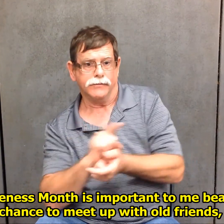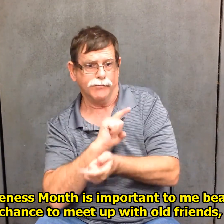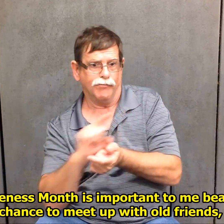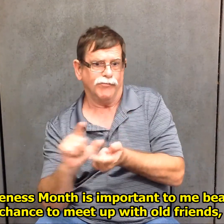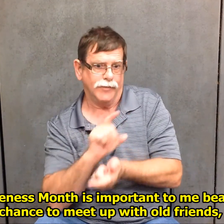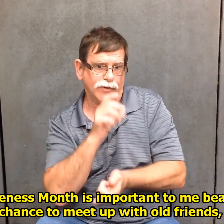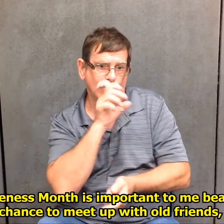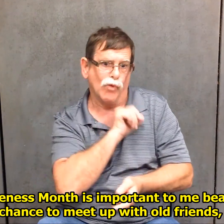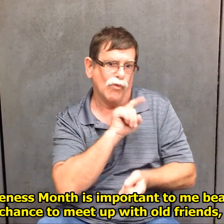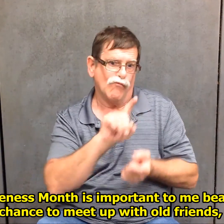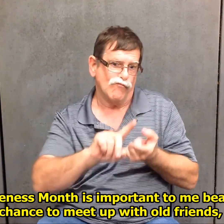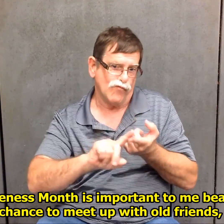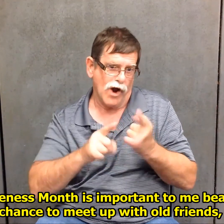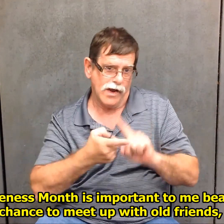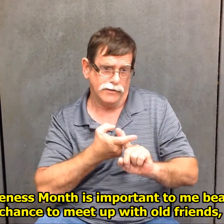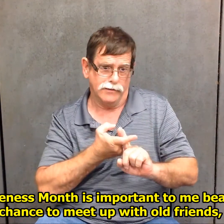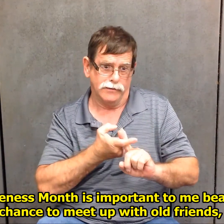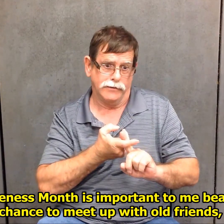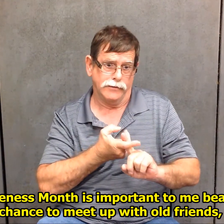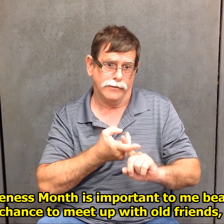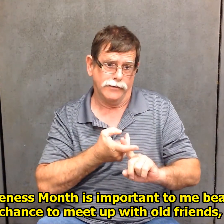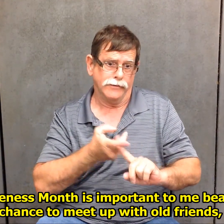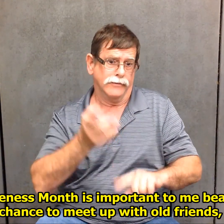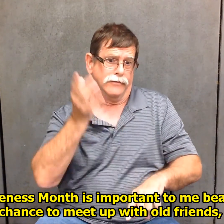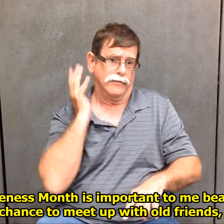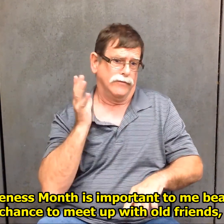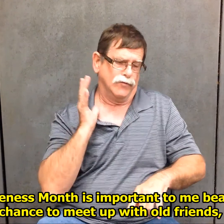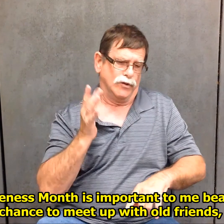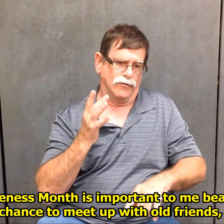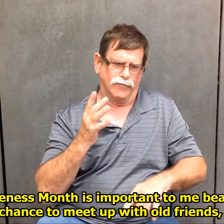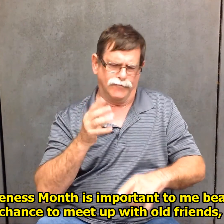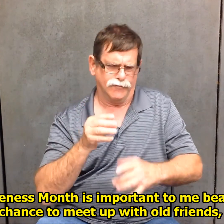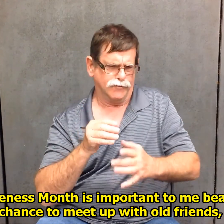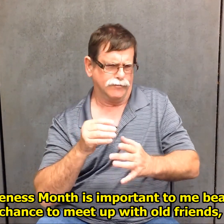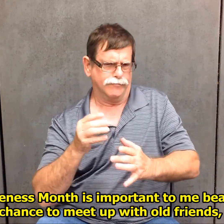Deaf Awareness Month is important to me because it's a chance to meet up with old friends,